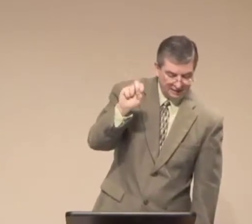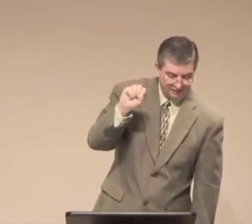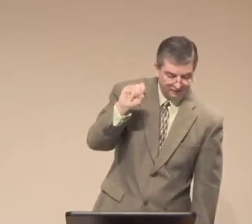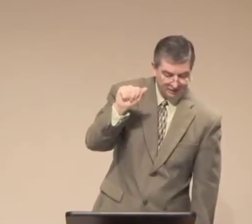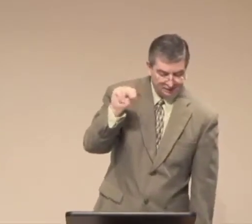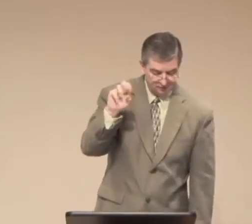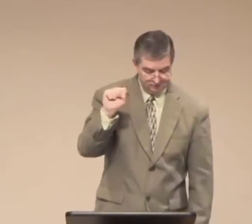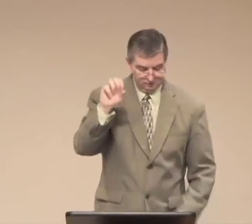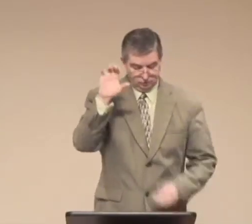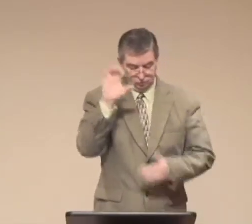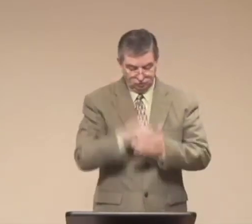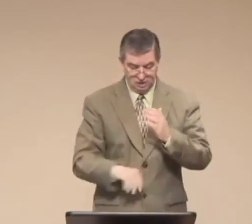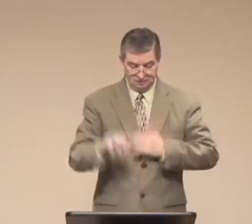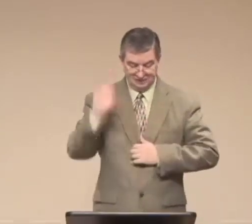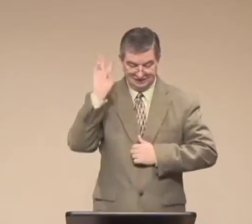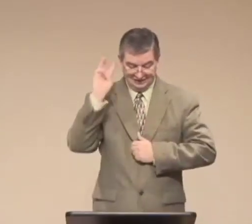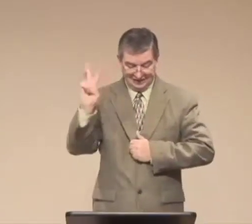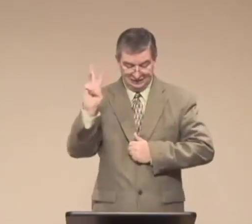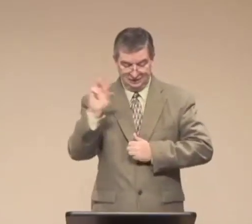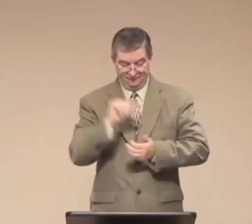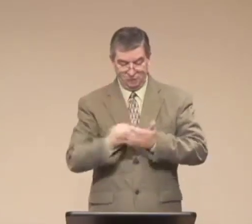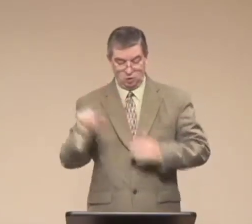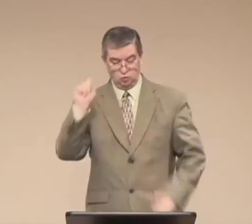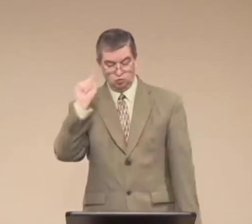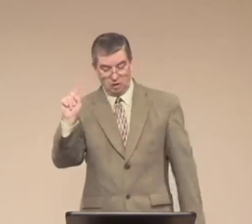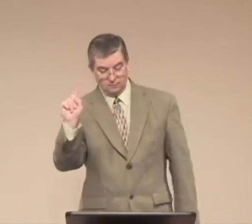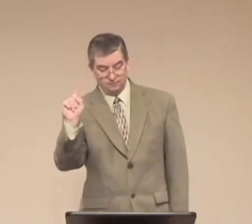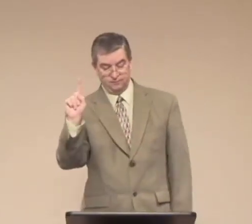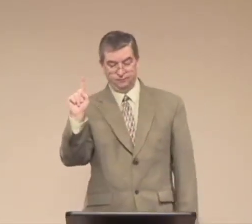Again, we'll be looking at Ephesians, chapter 6, verse 1.